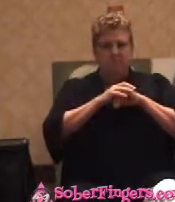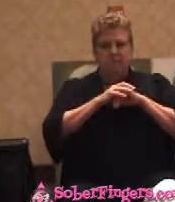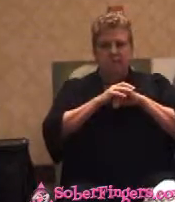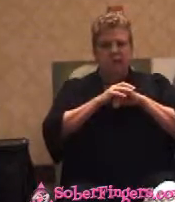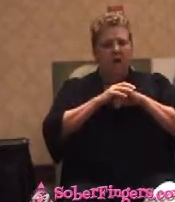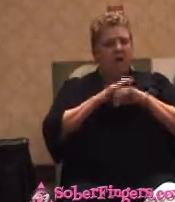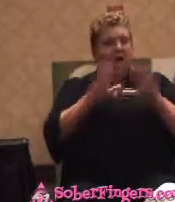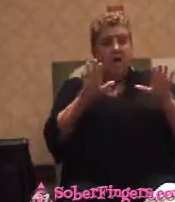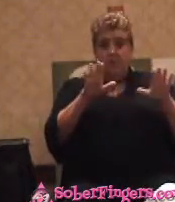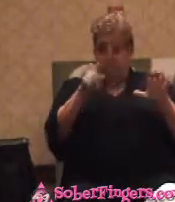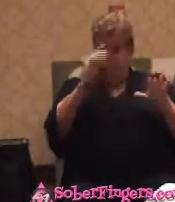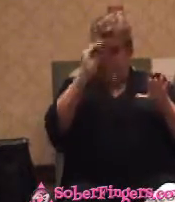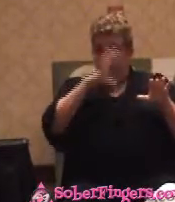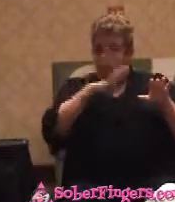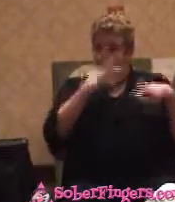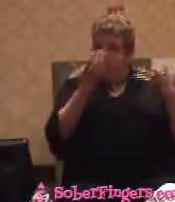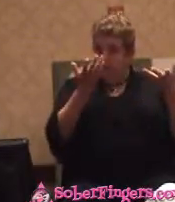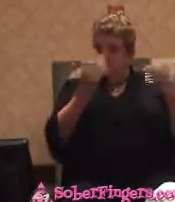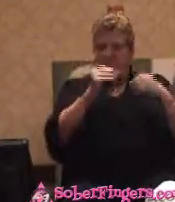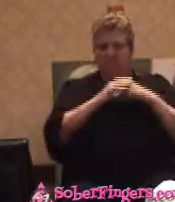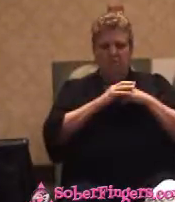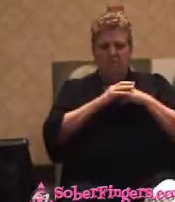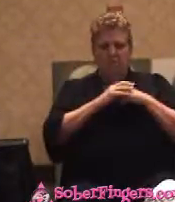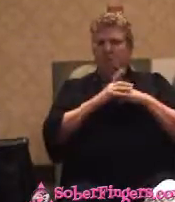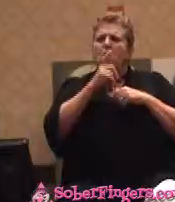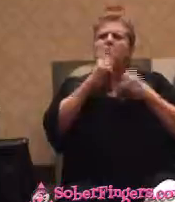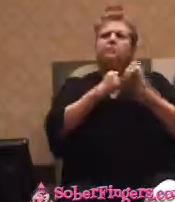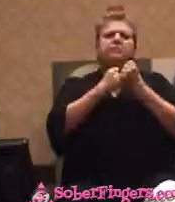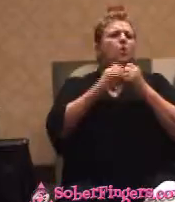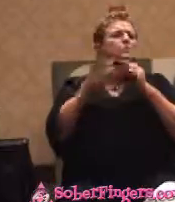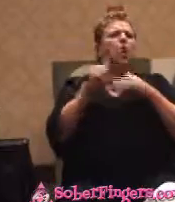Are you a man? Who supports all these damn people around here?